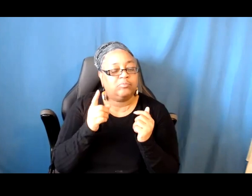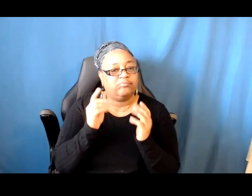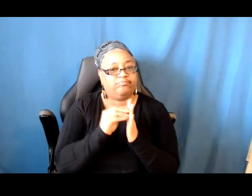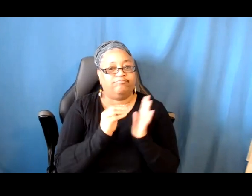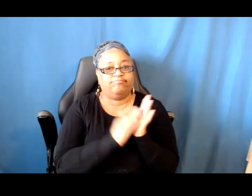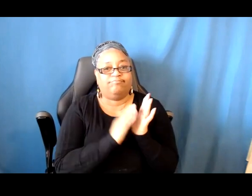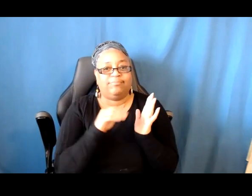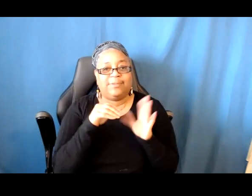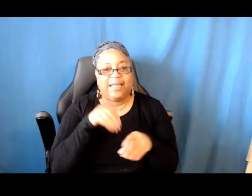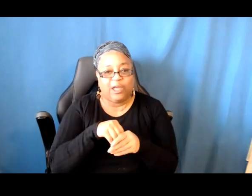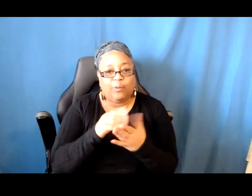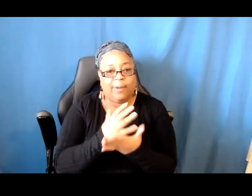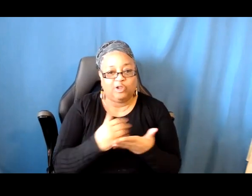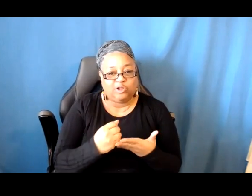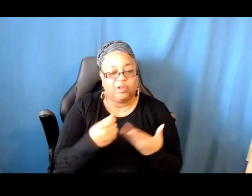round two.